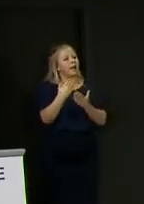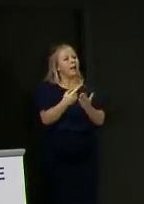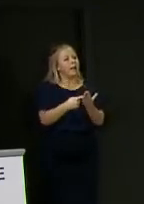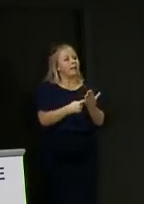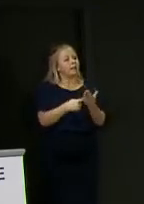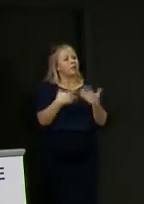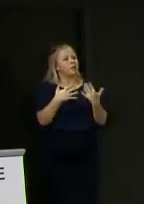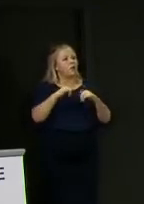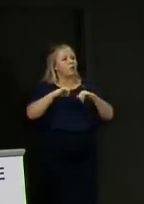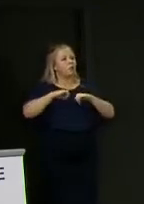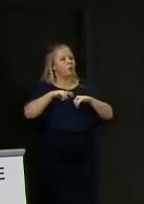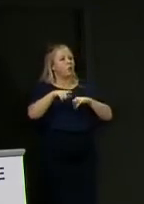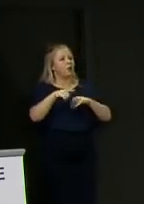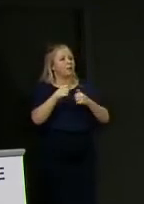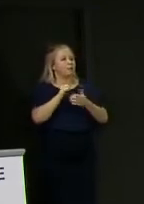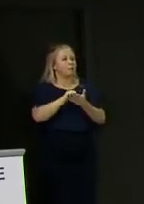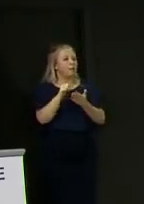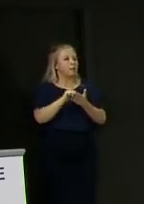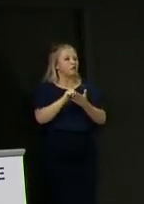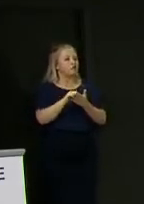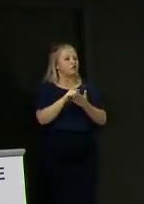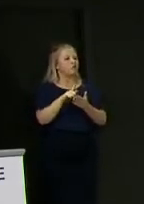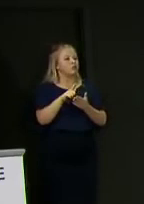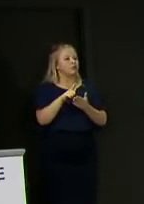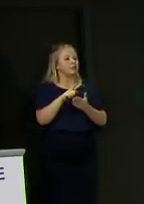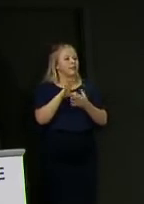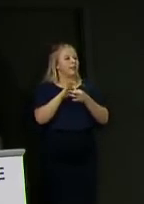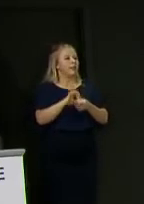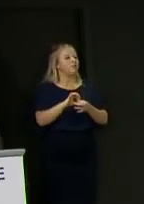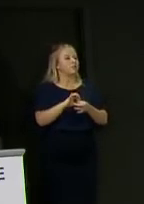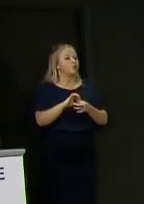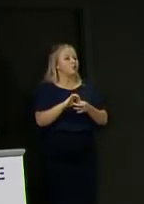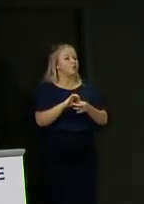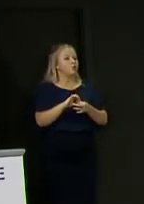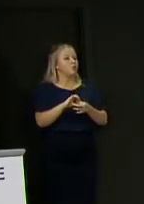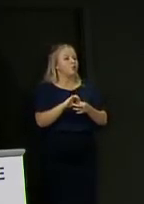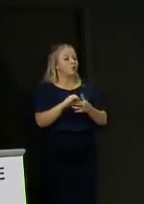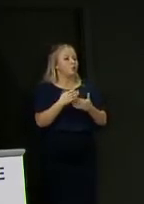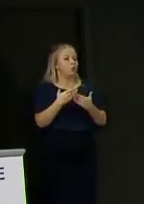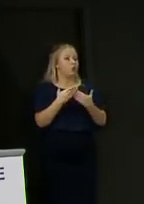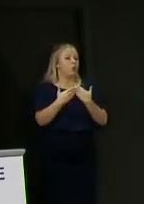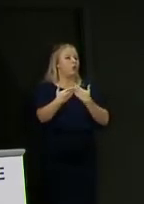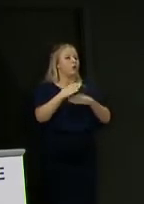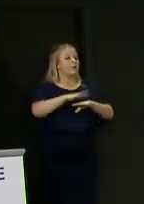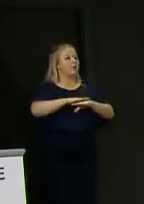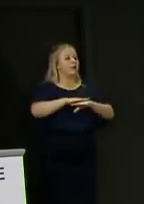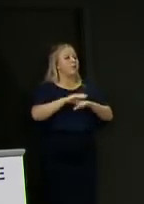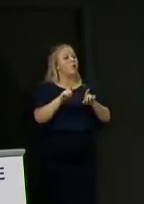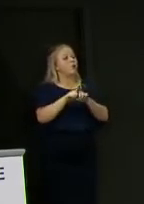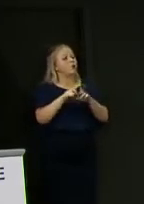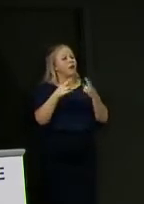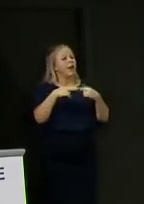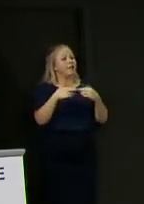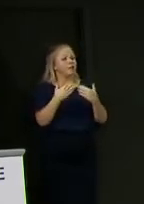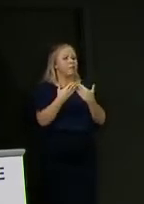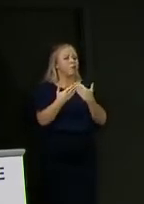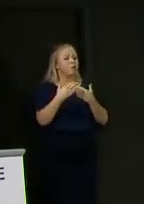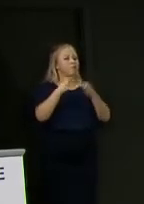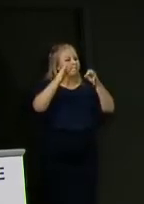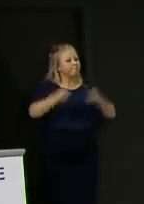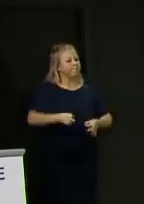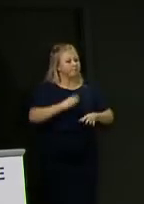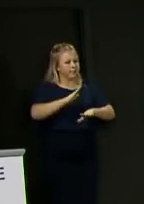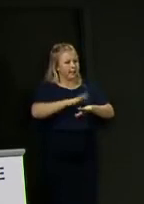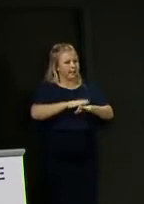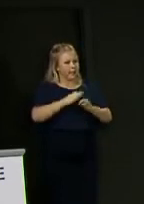for employers on this given this longer time frame and also if there's going to be a more definitive time frame